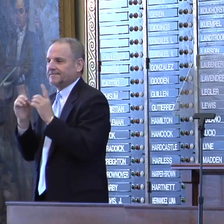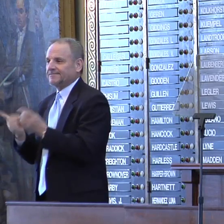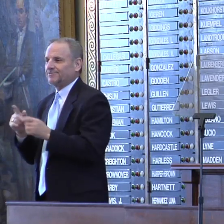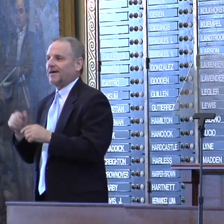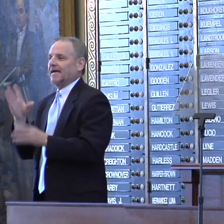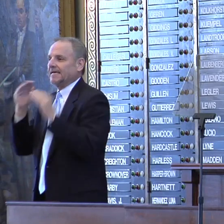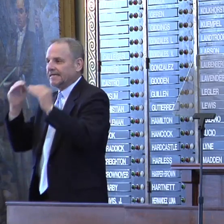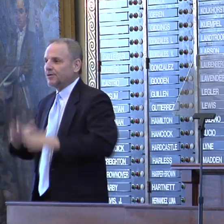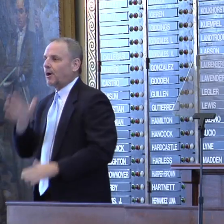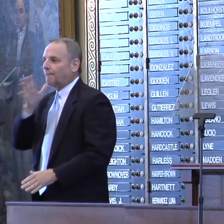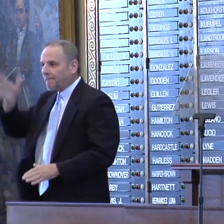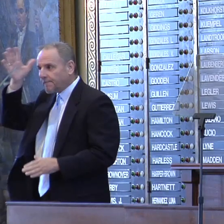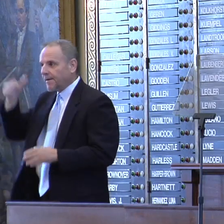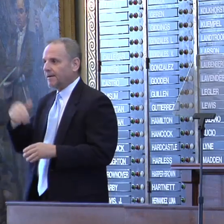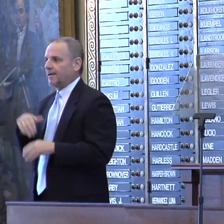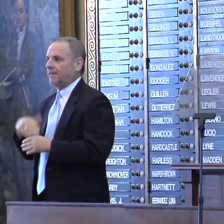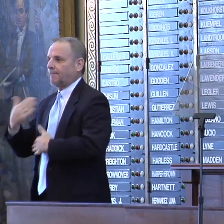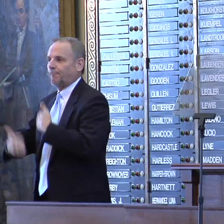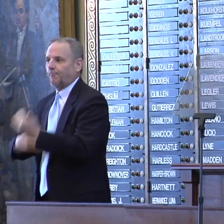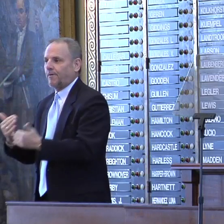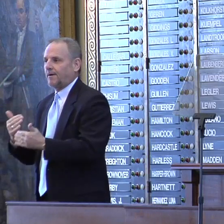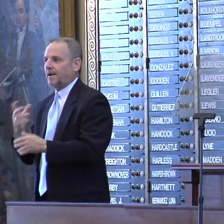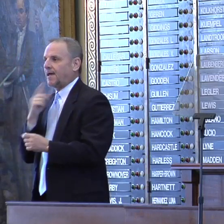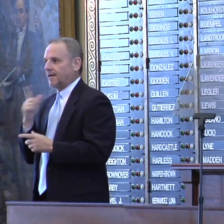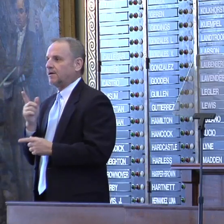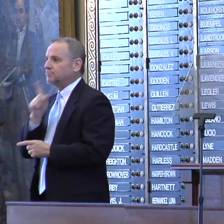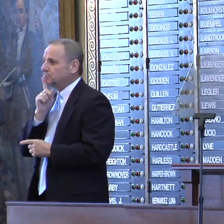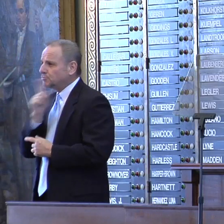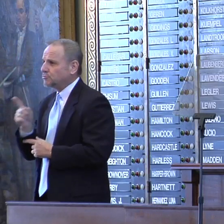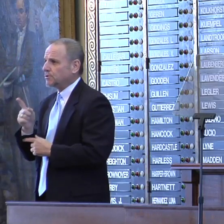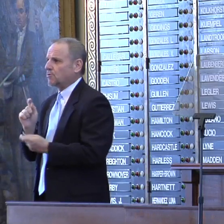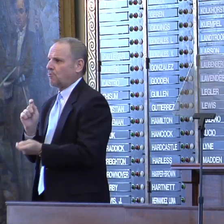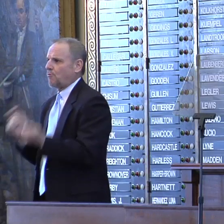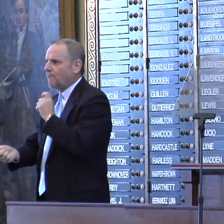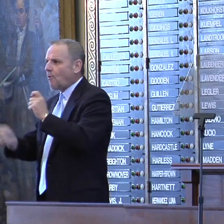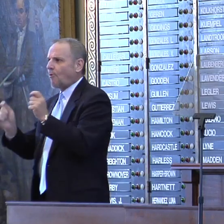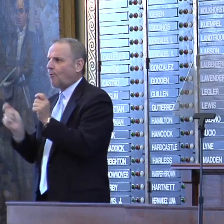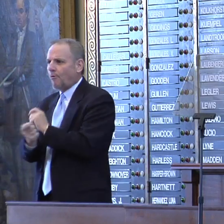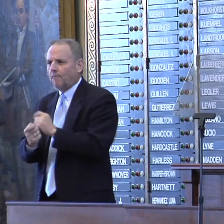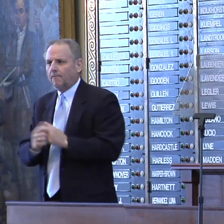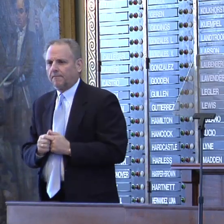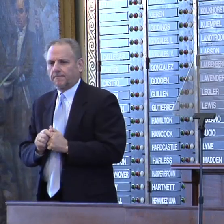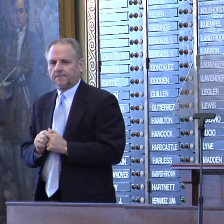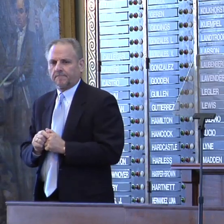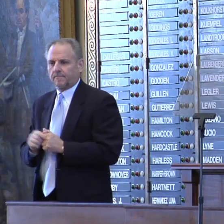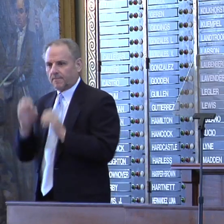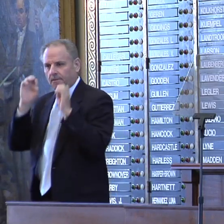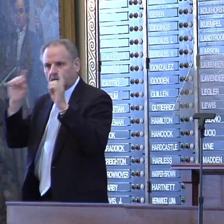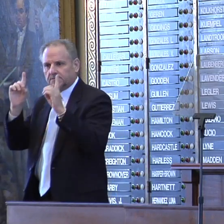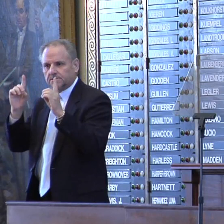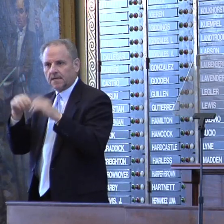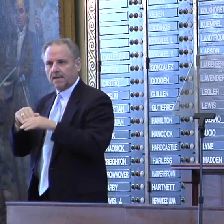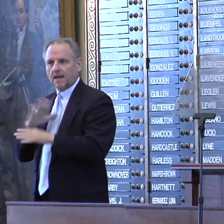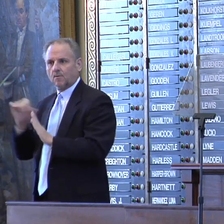teachers and parents in the process and genuinely reformed education